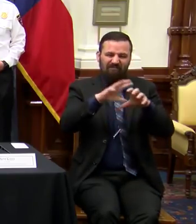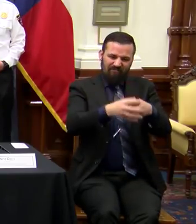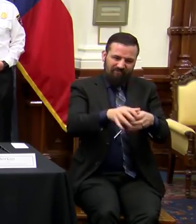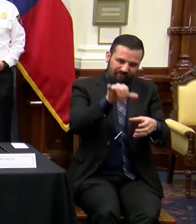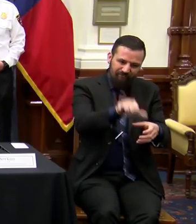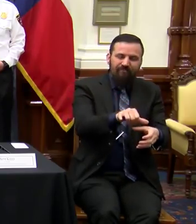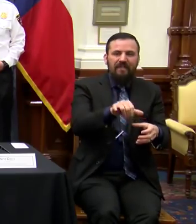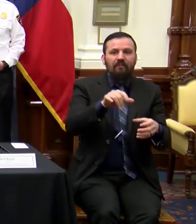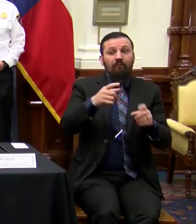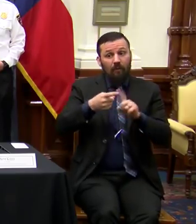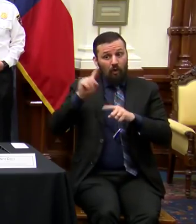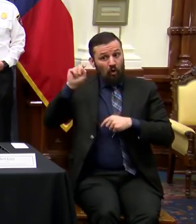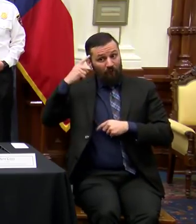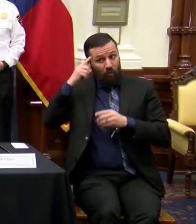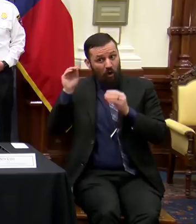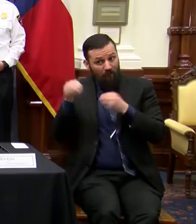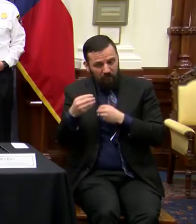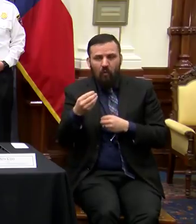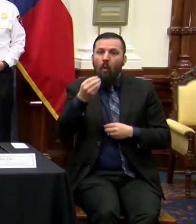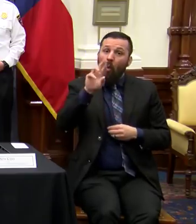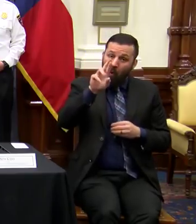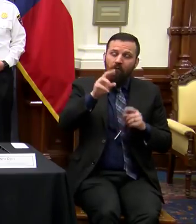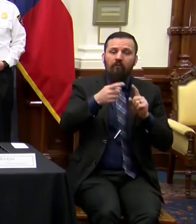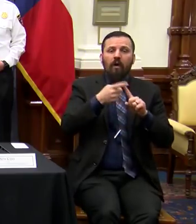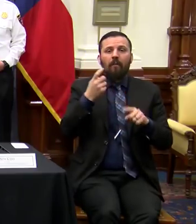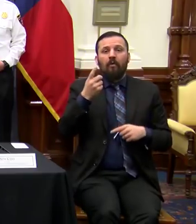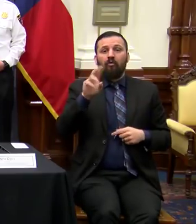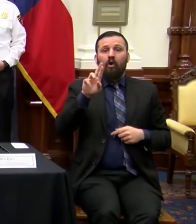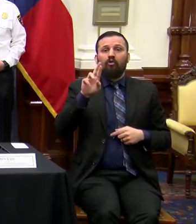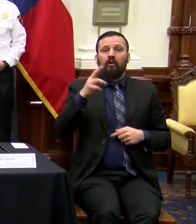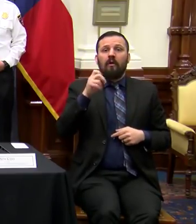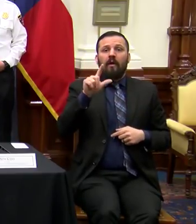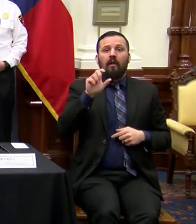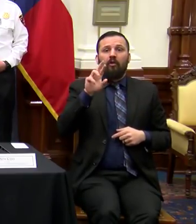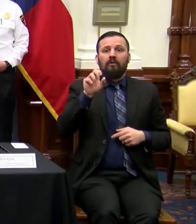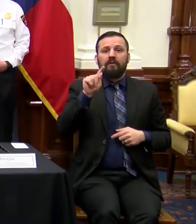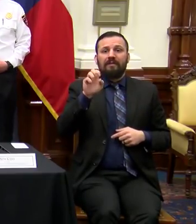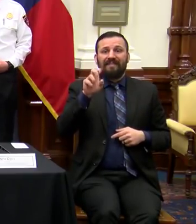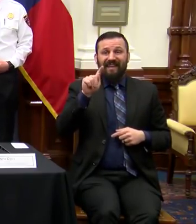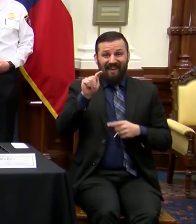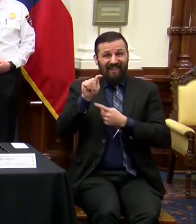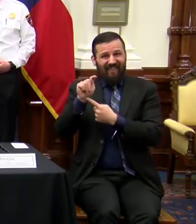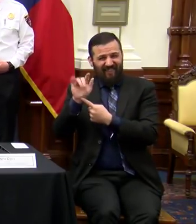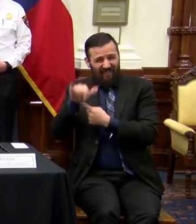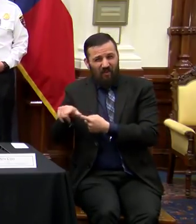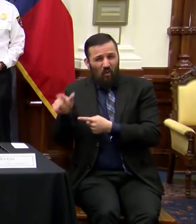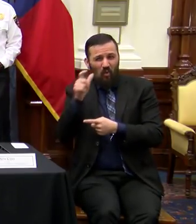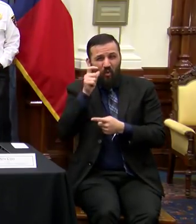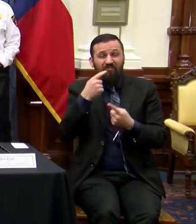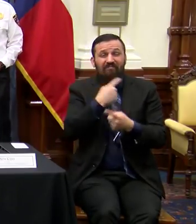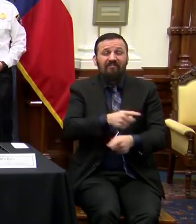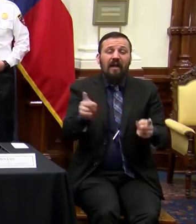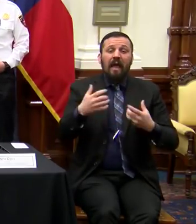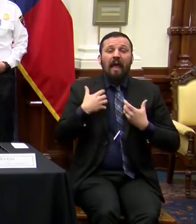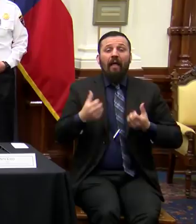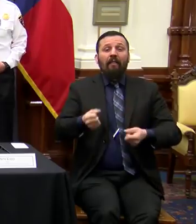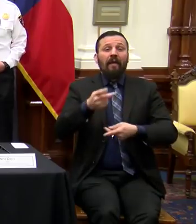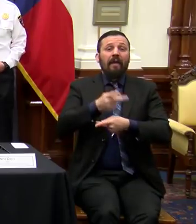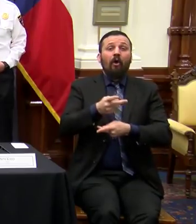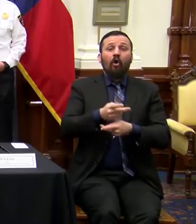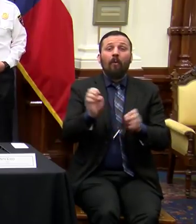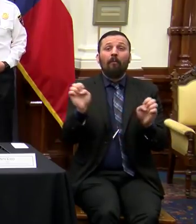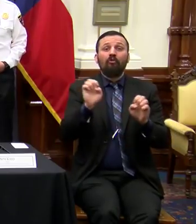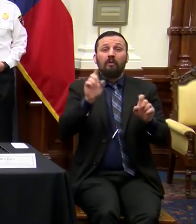governor's office or from Dr. Hellerstedt, who issued a healthcare emergency order himself.